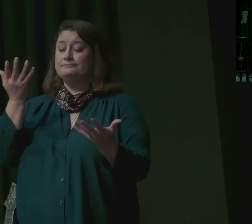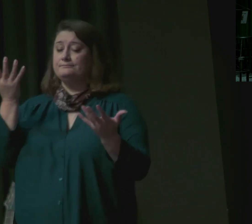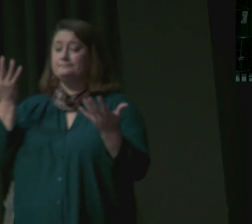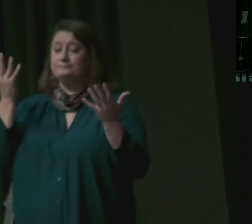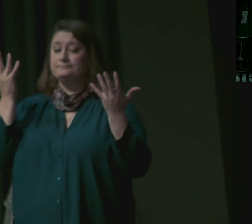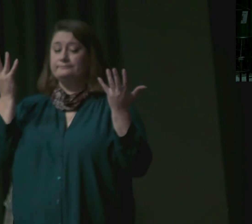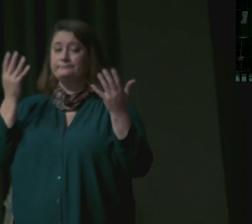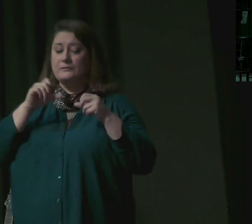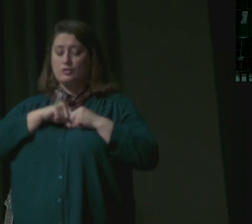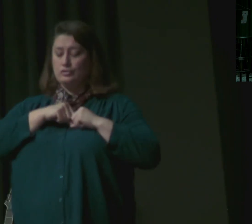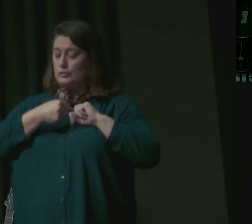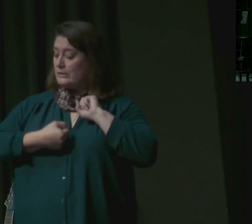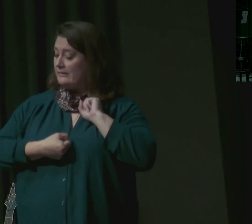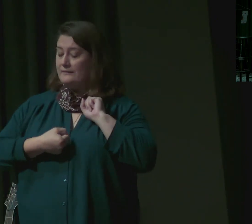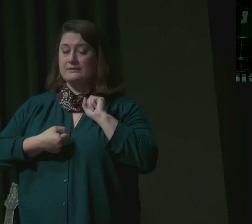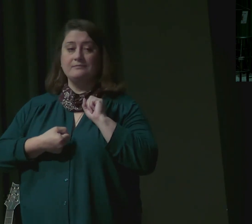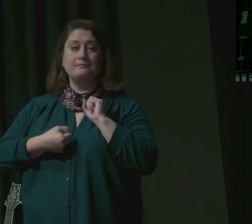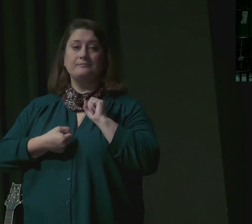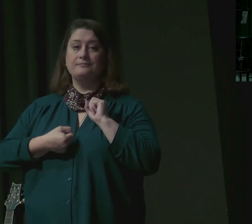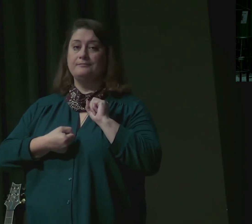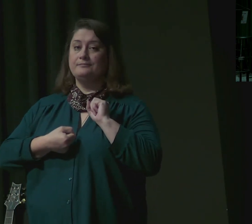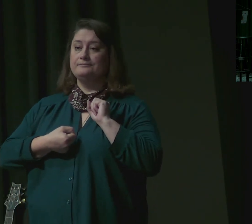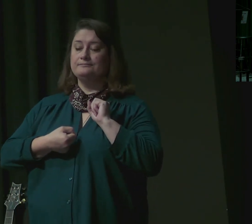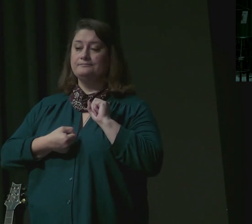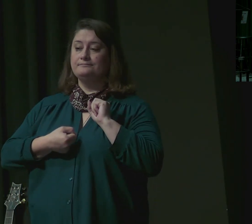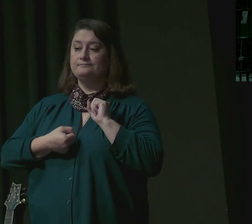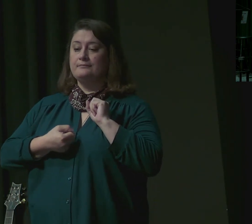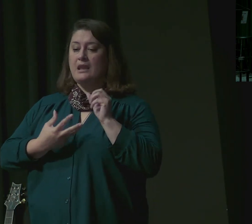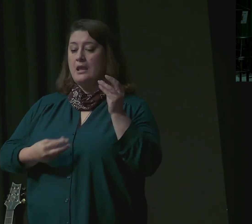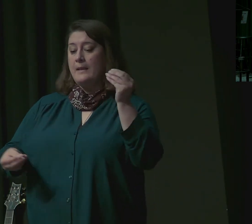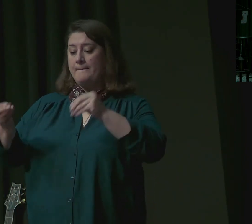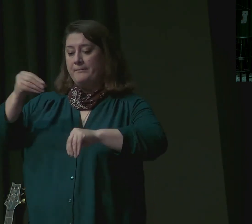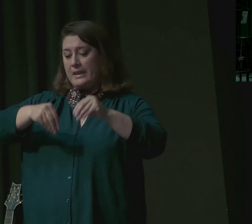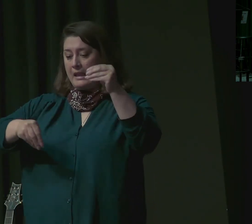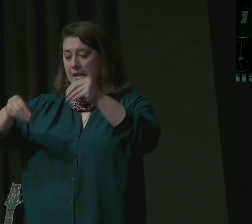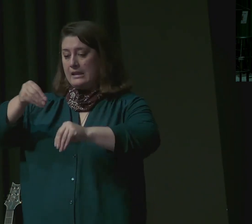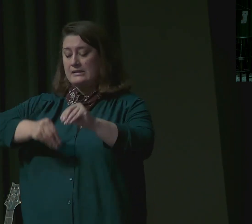nuts and spices he sends twice the amount of money.